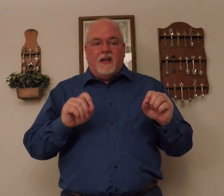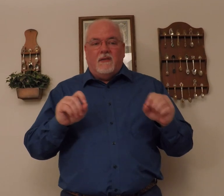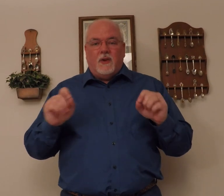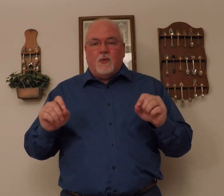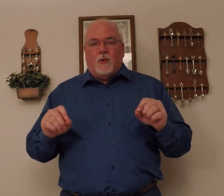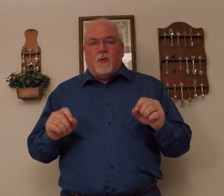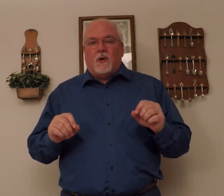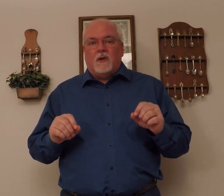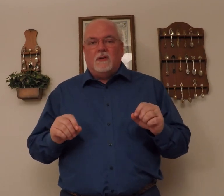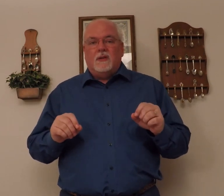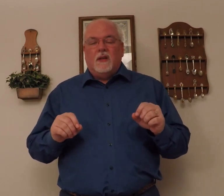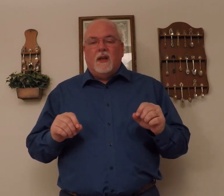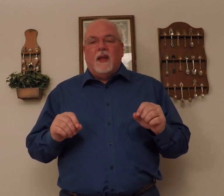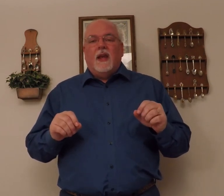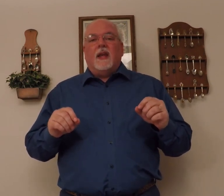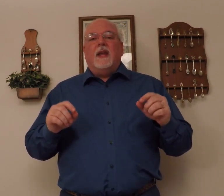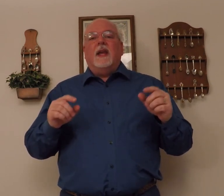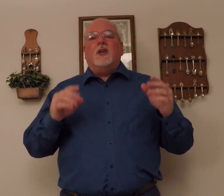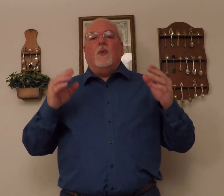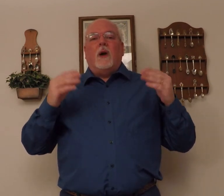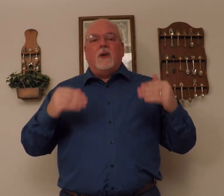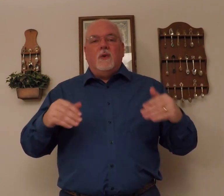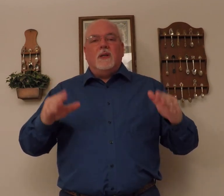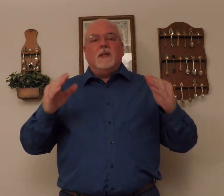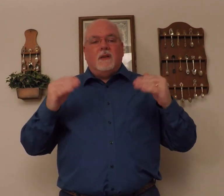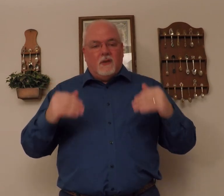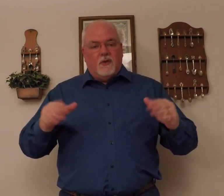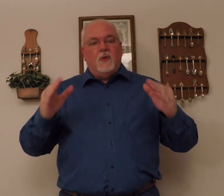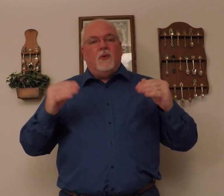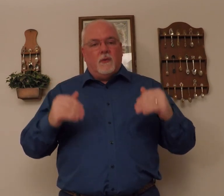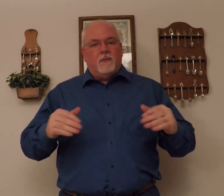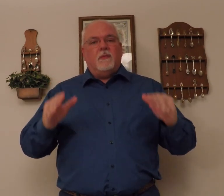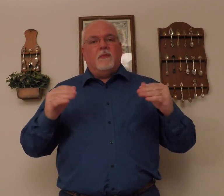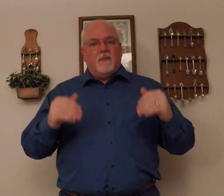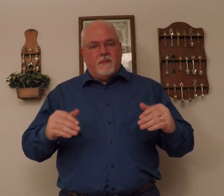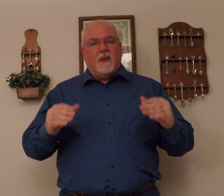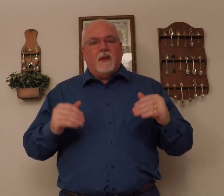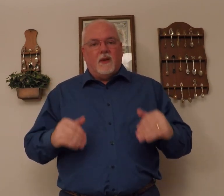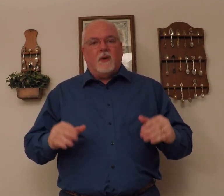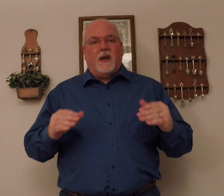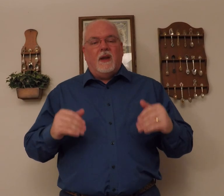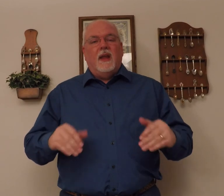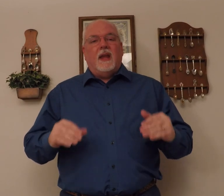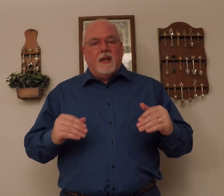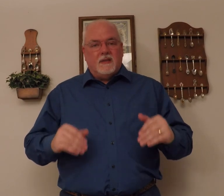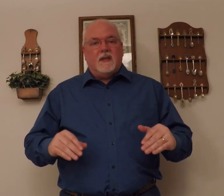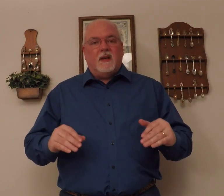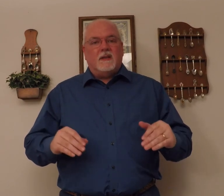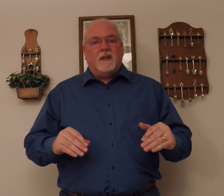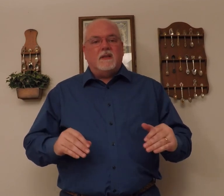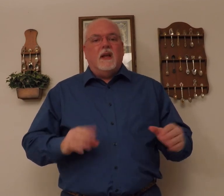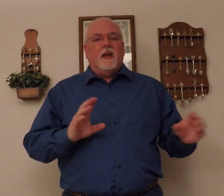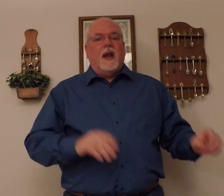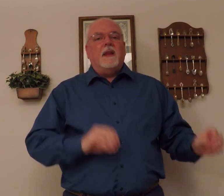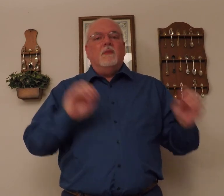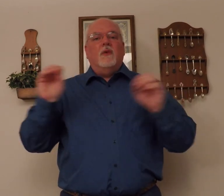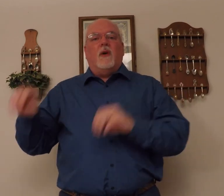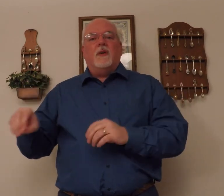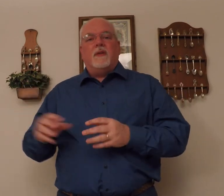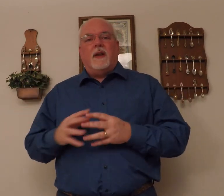individual words. Get to where you can do them. Okay. In sentences. And then move on to the